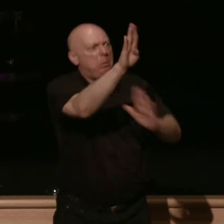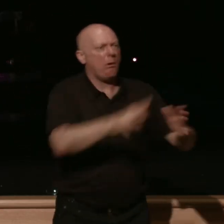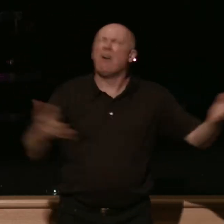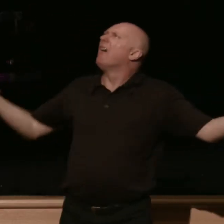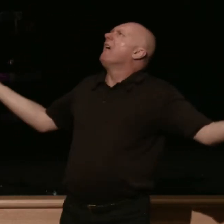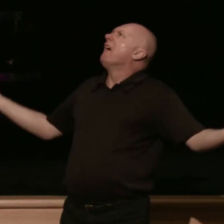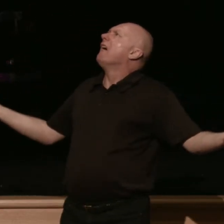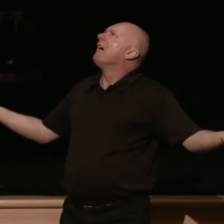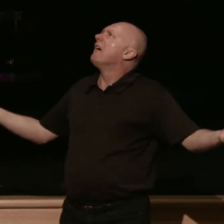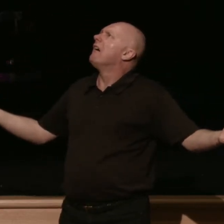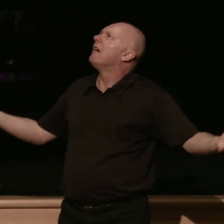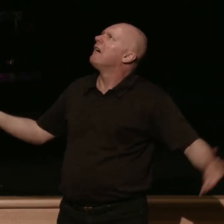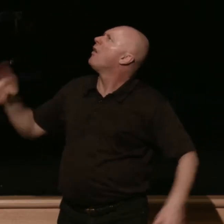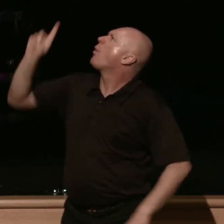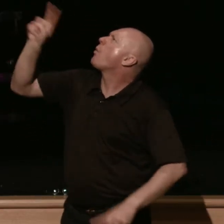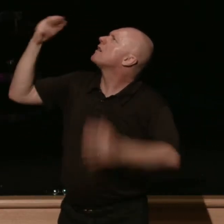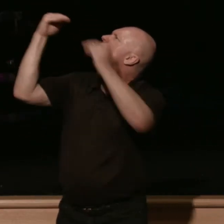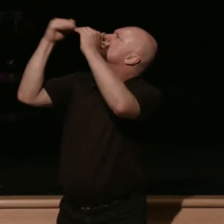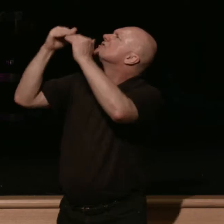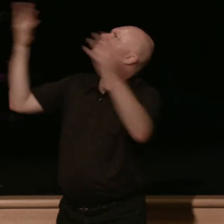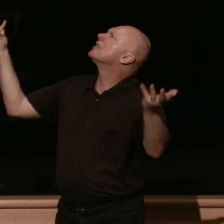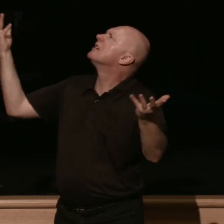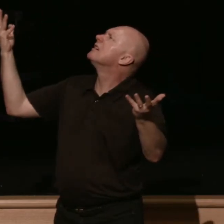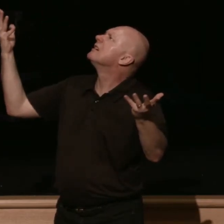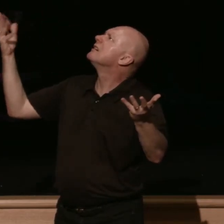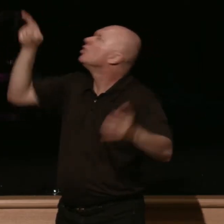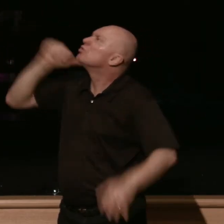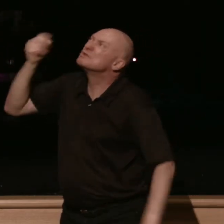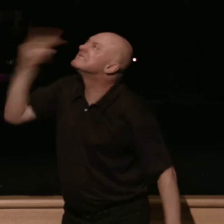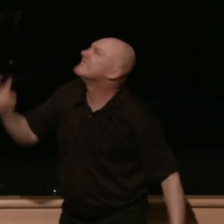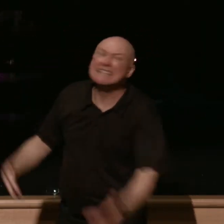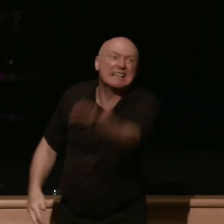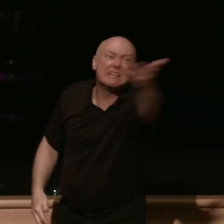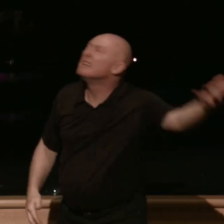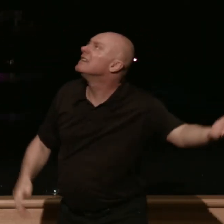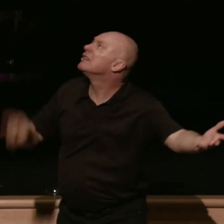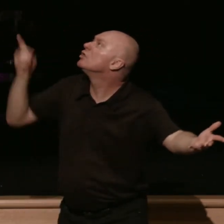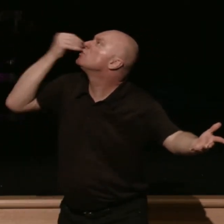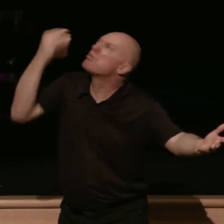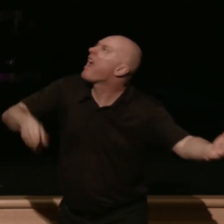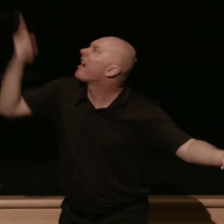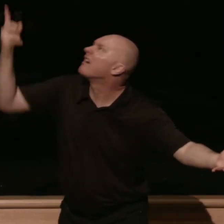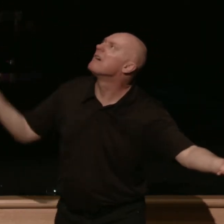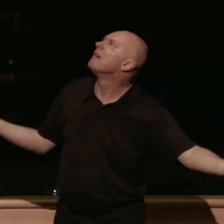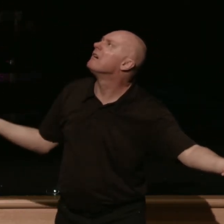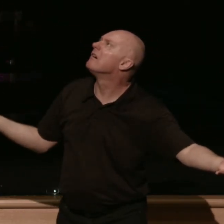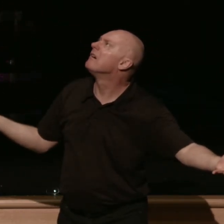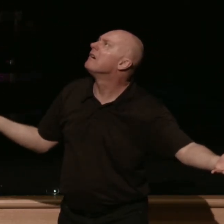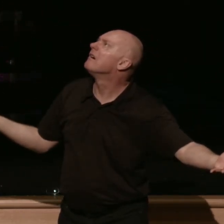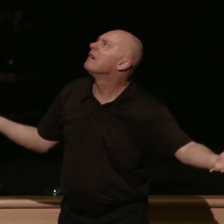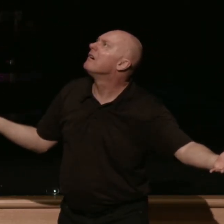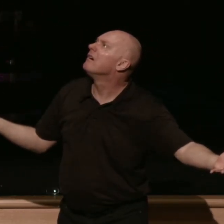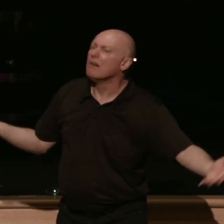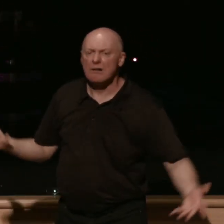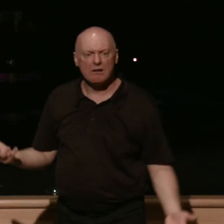Where's the God of justice? Doesn't he see? Doesn't he care? Why follow him?